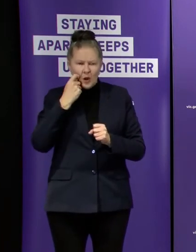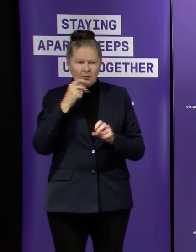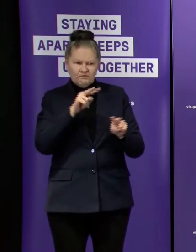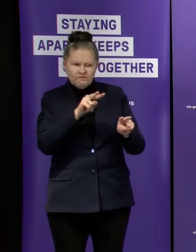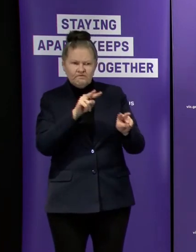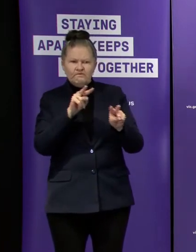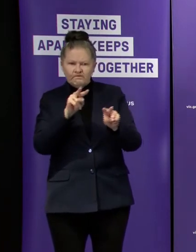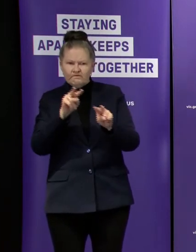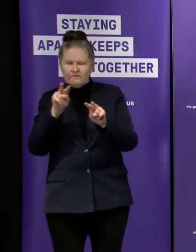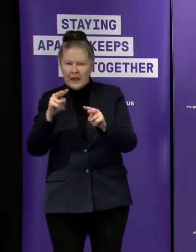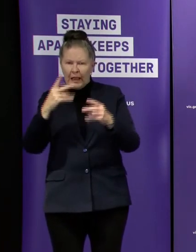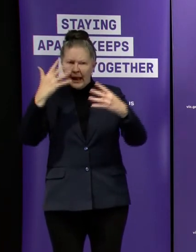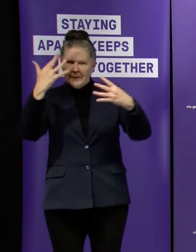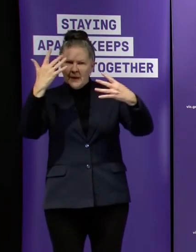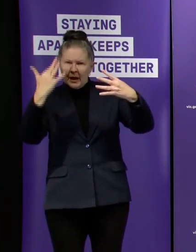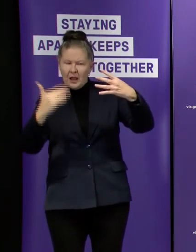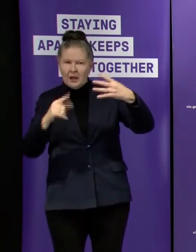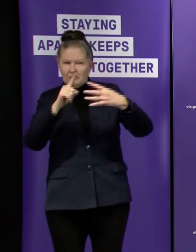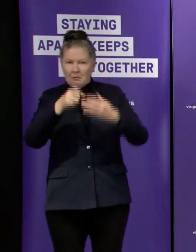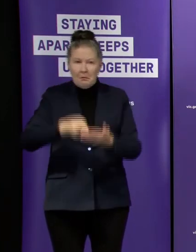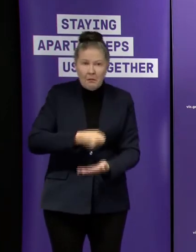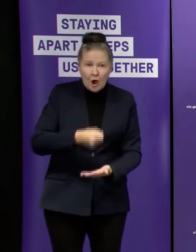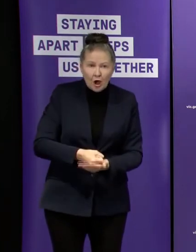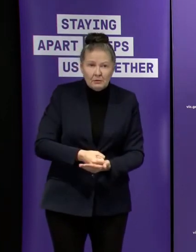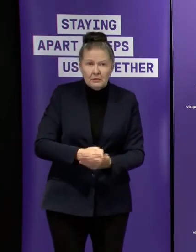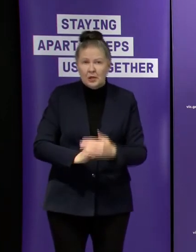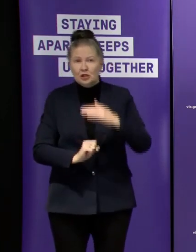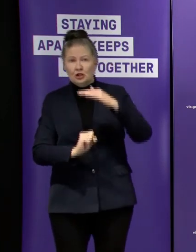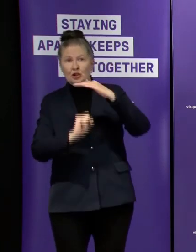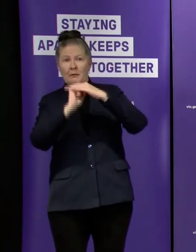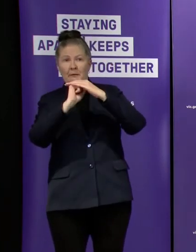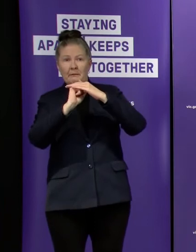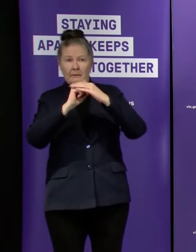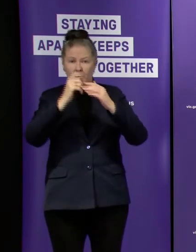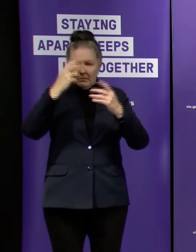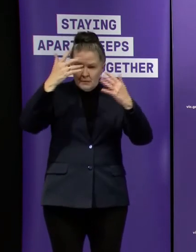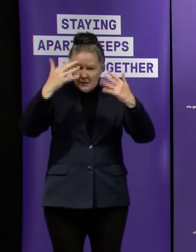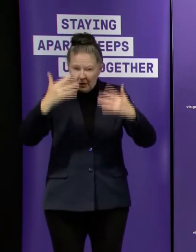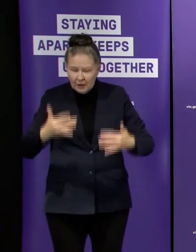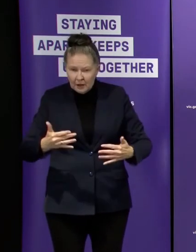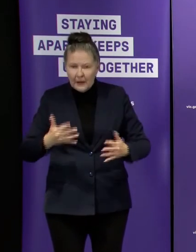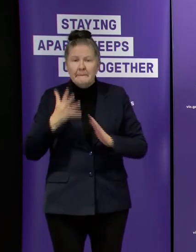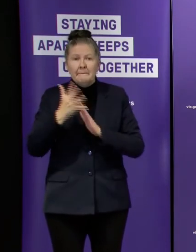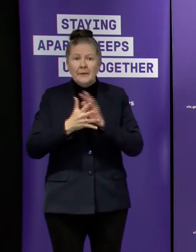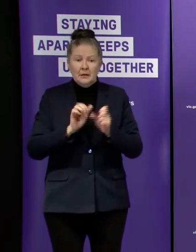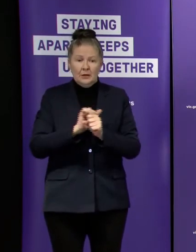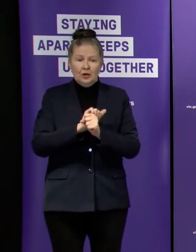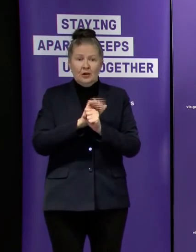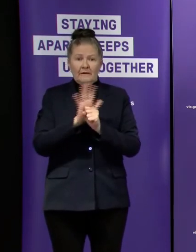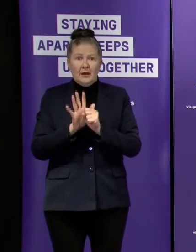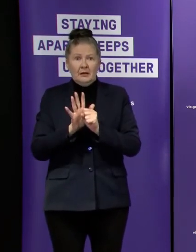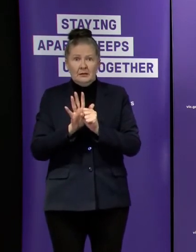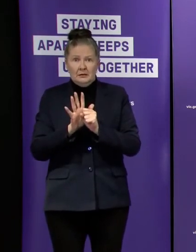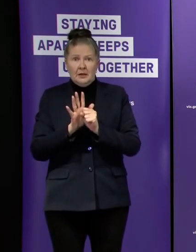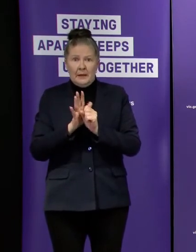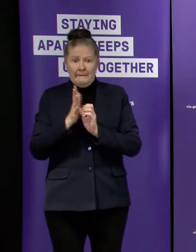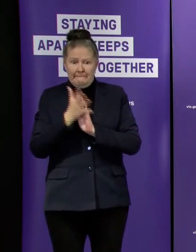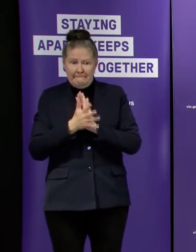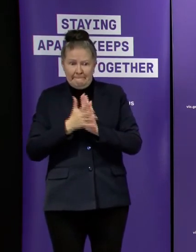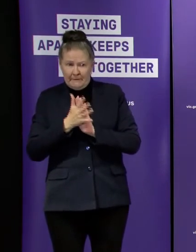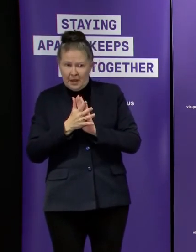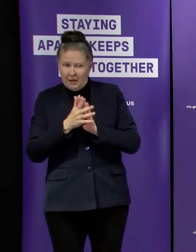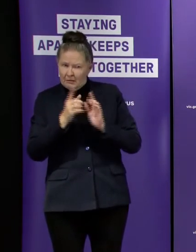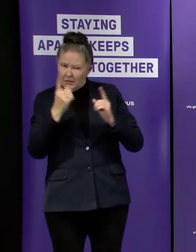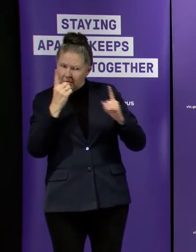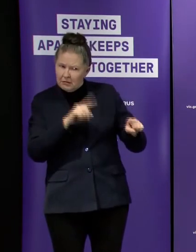ranked and it should have therefore no impact on the options that they'll have whether that